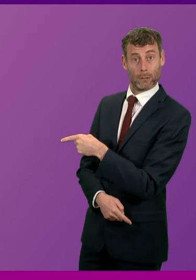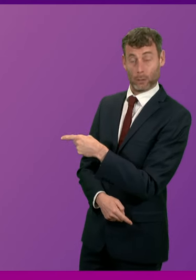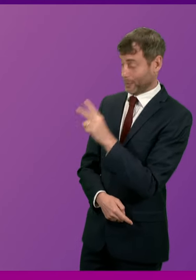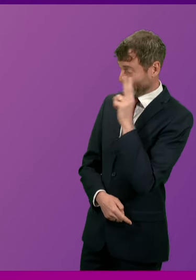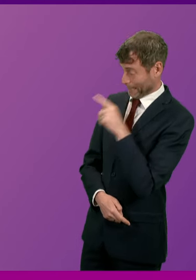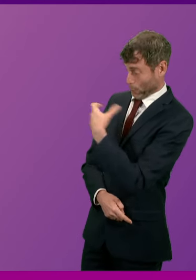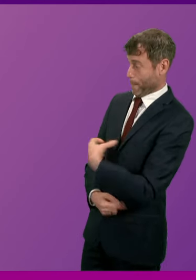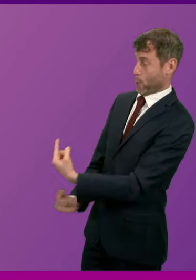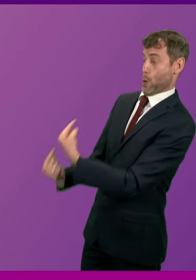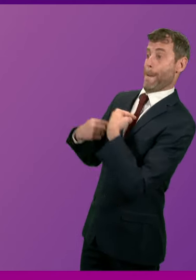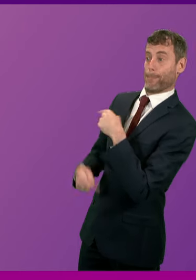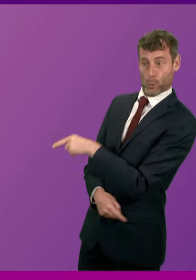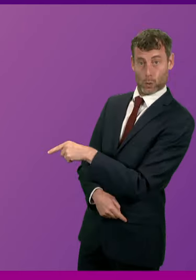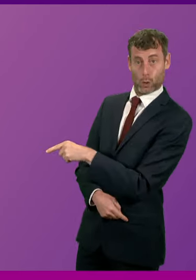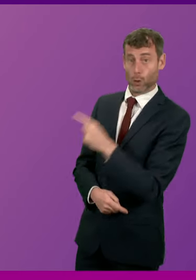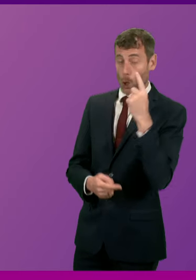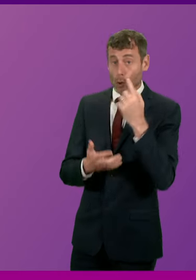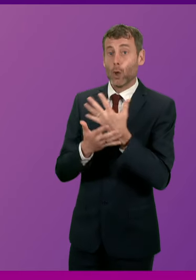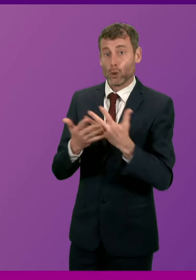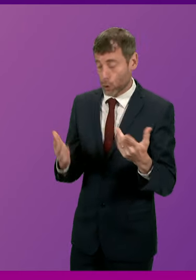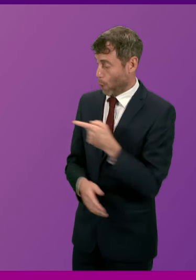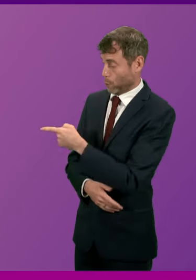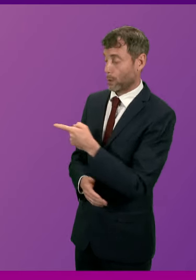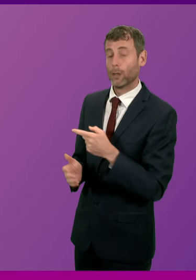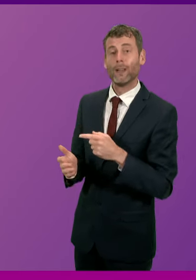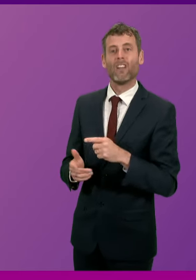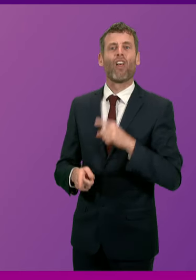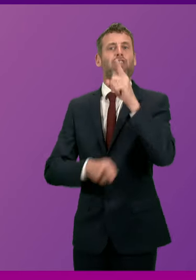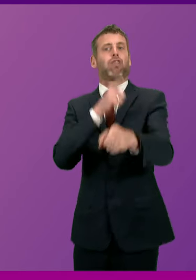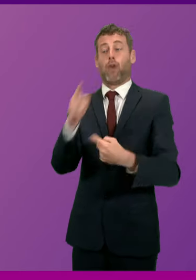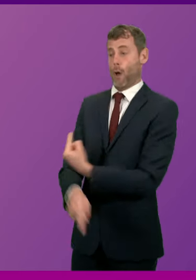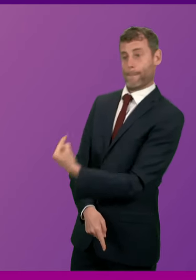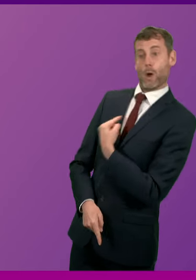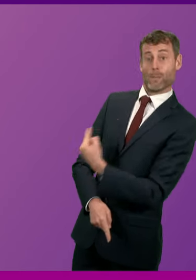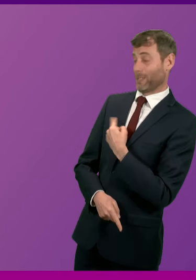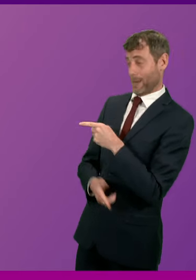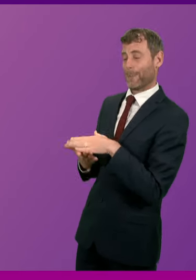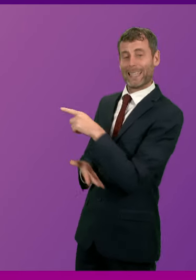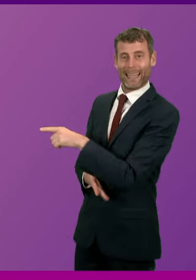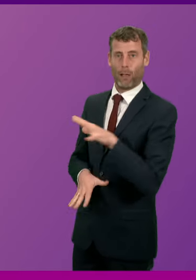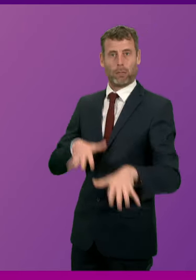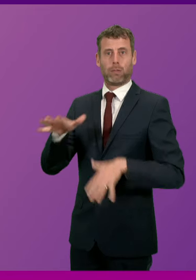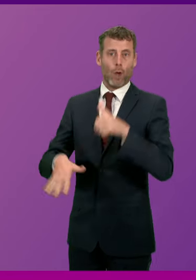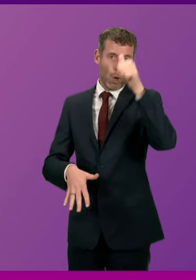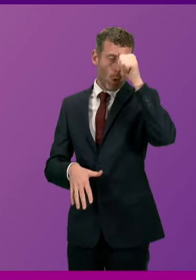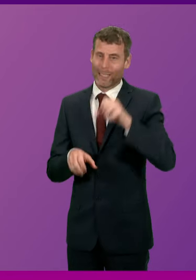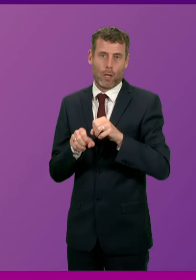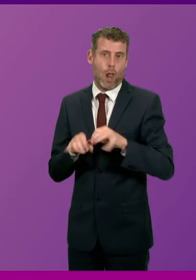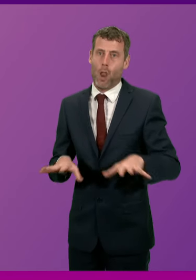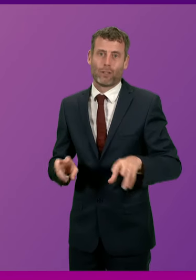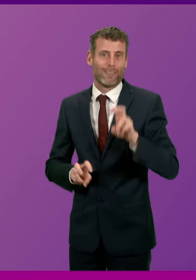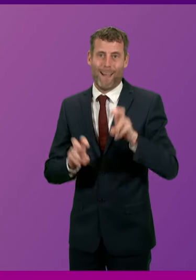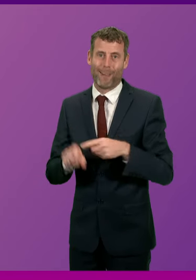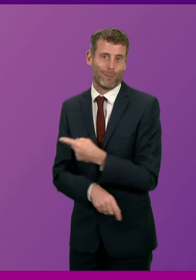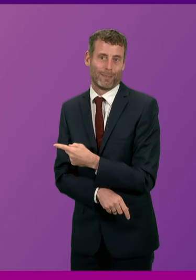it tells us that Mr Ross has lost the argument just as he has lost the argument throughout all of this because he